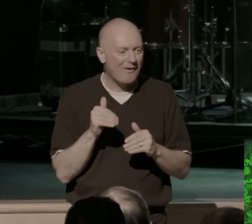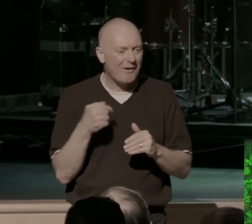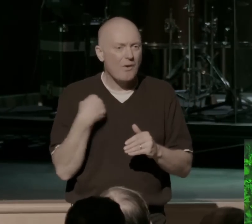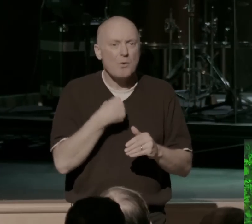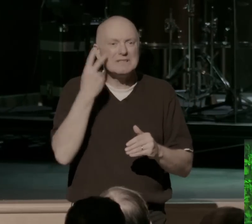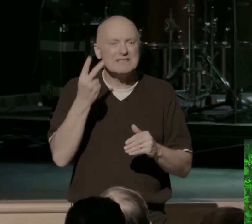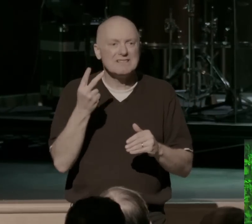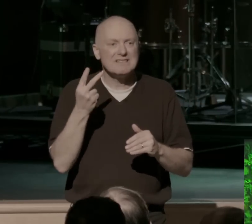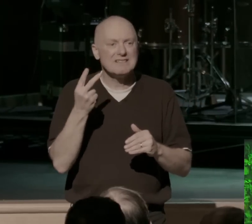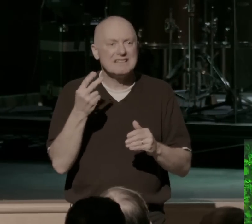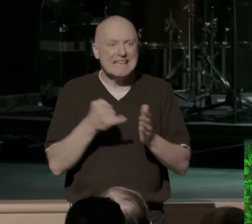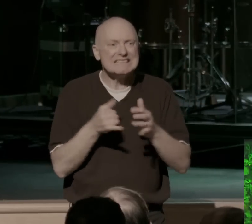see that it's still a jail cell.